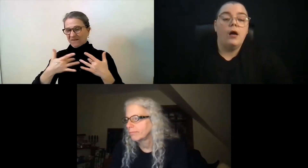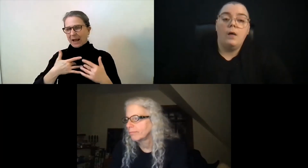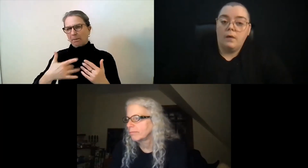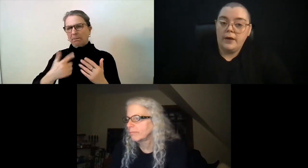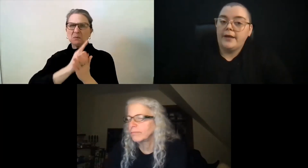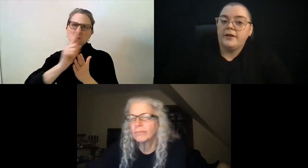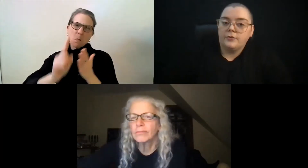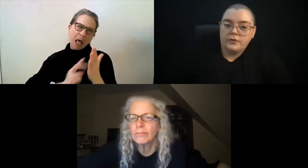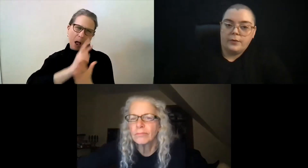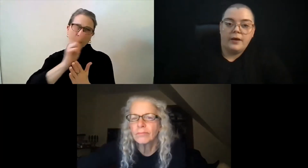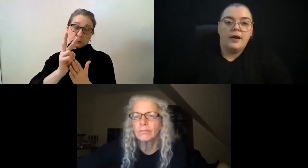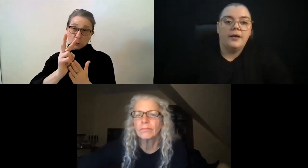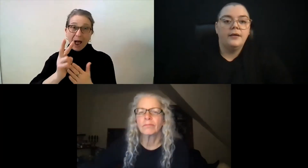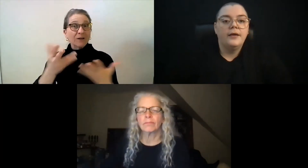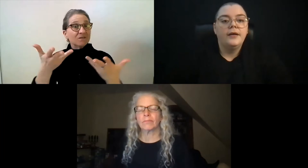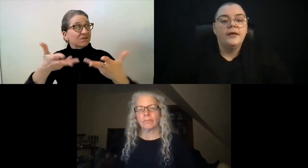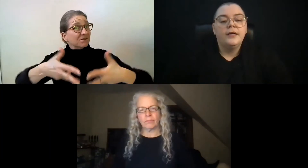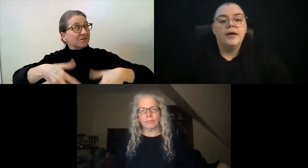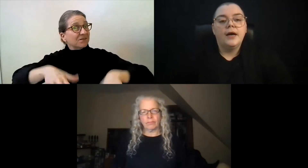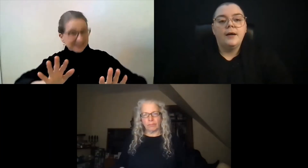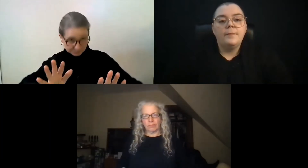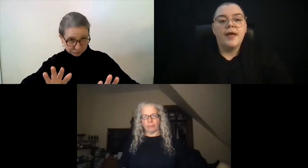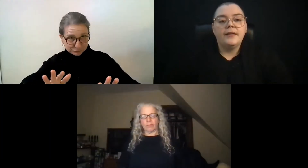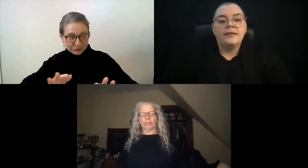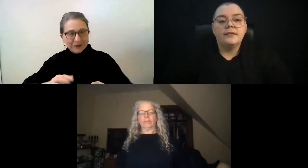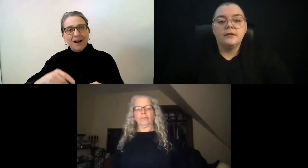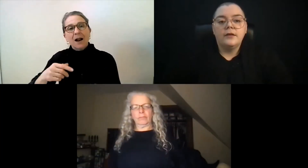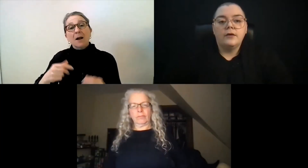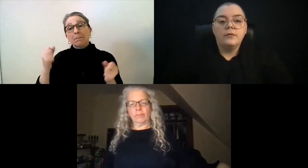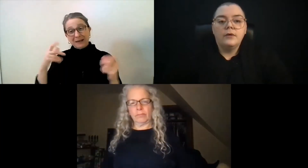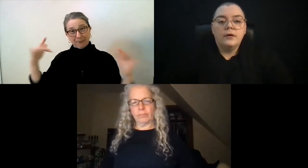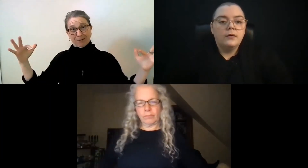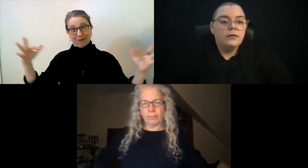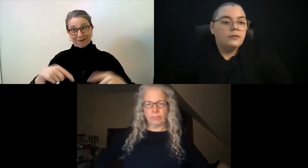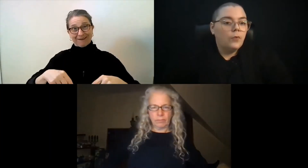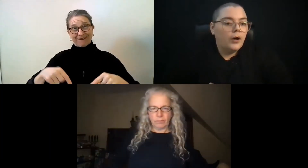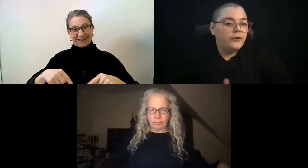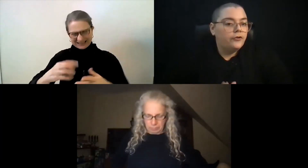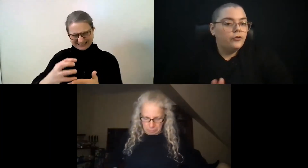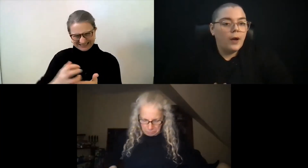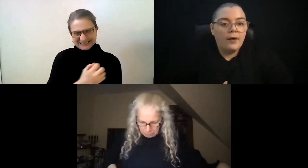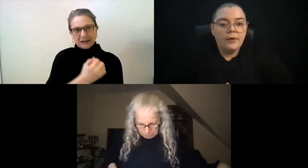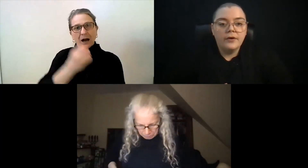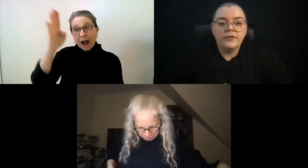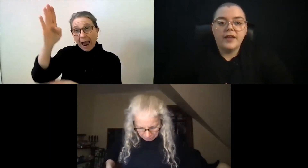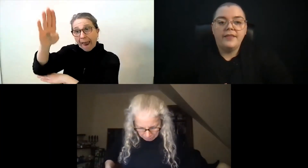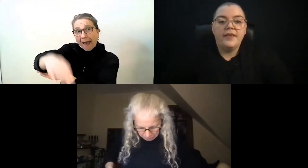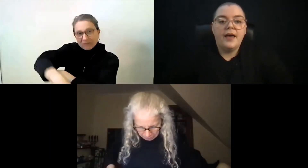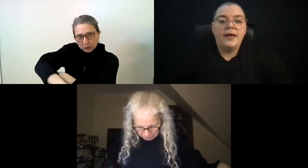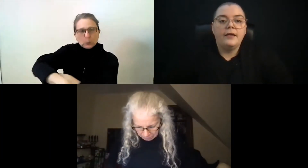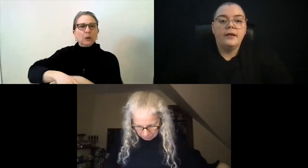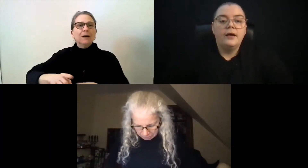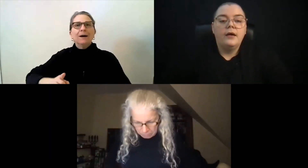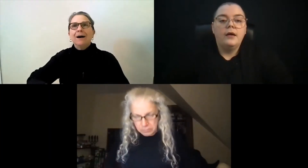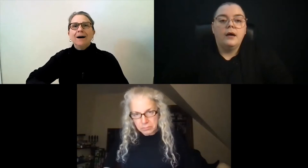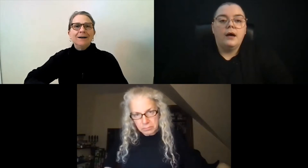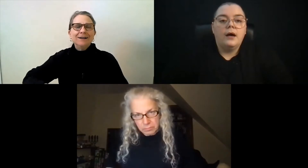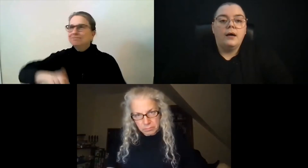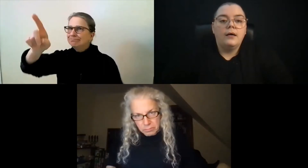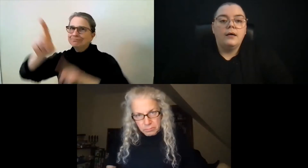hear, oh, okay, here's what's going on. And it's, you know, one, two hours, and then